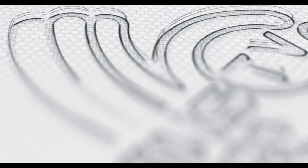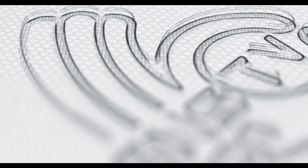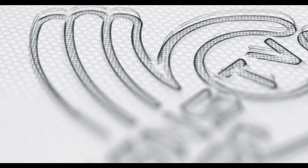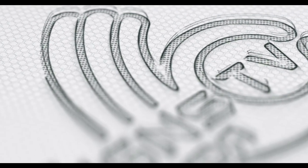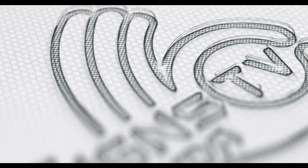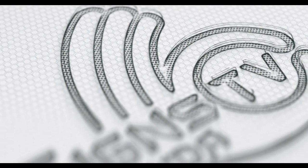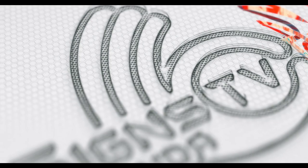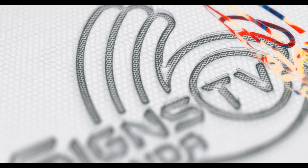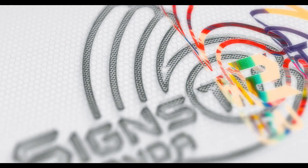We'll see you next time. Bye. Bye.